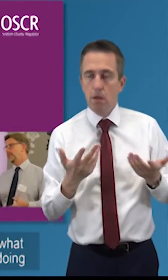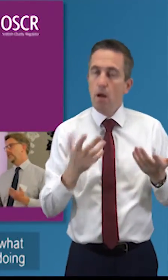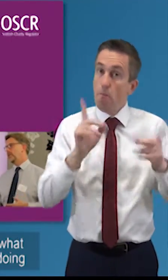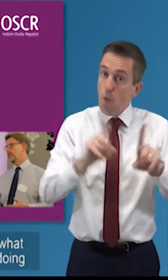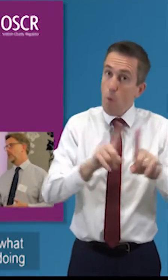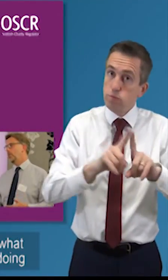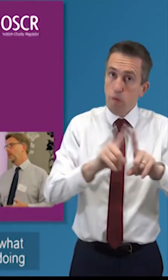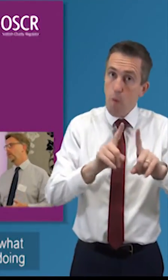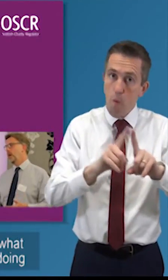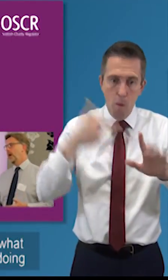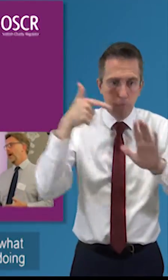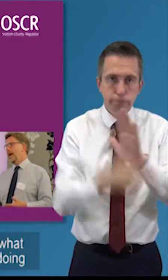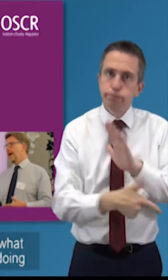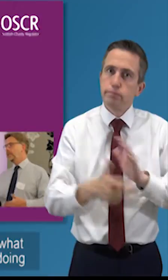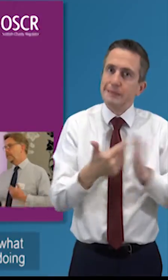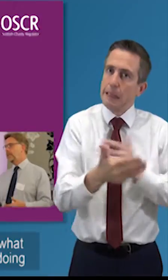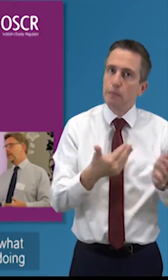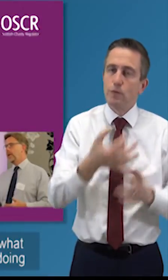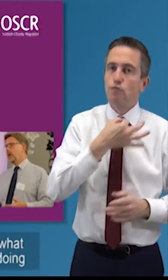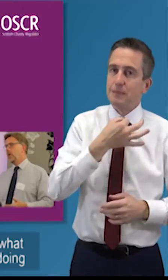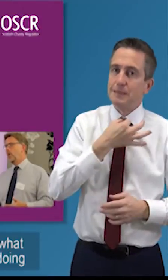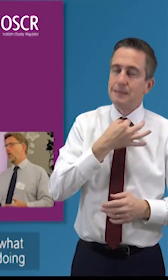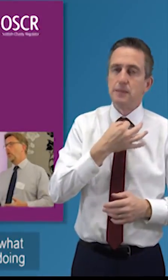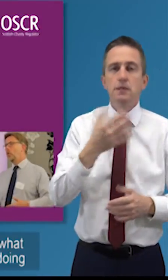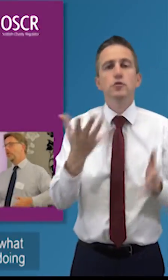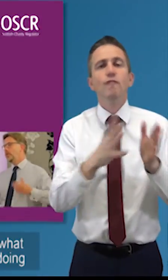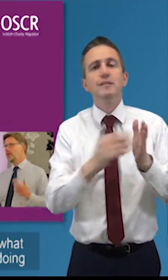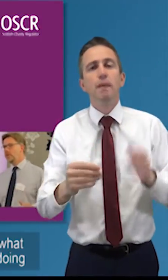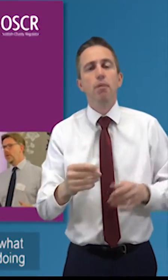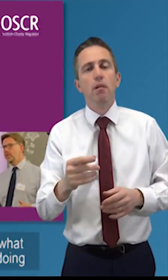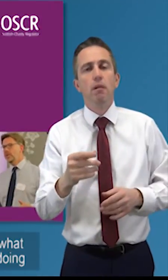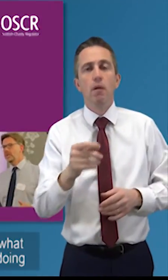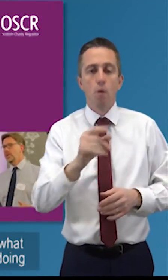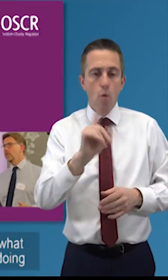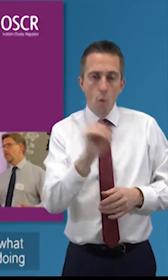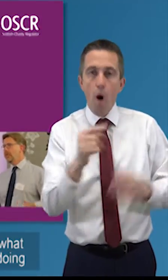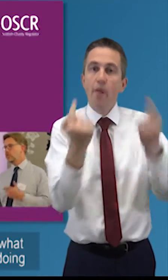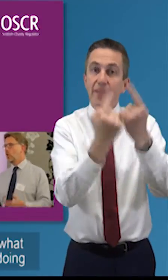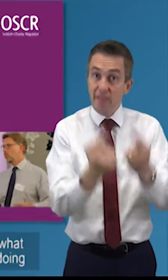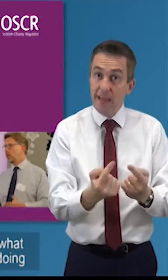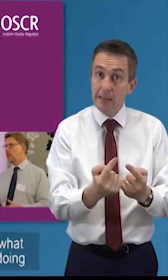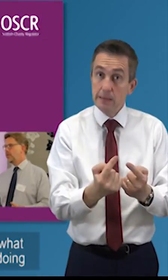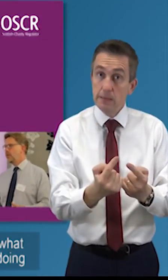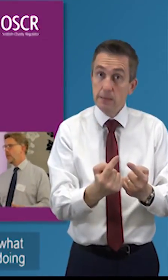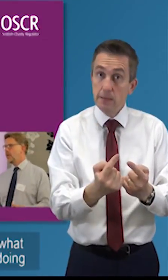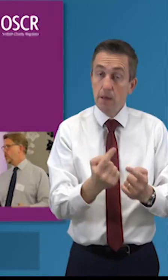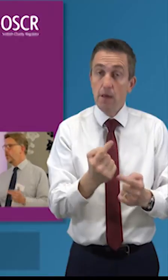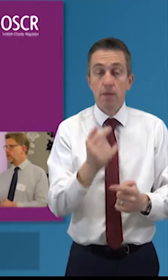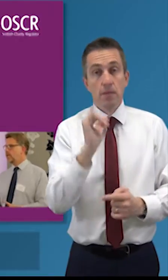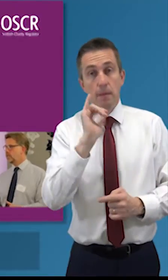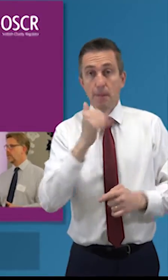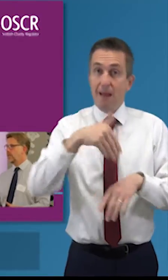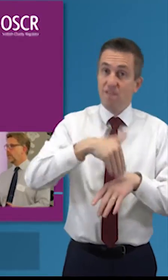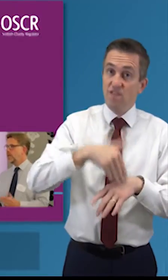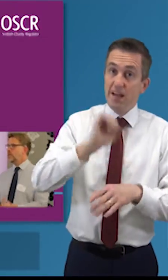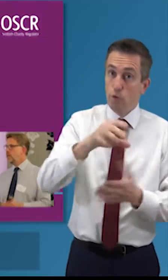tell you is is very complex it's basically what are the uncertainties that might stop your charity doing